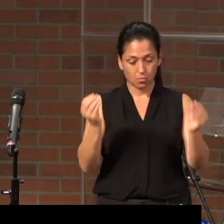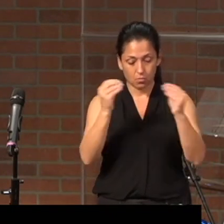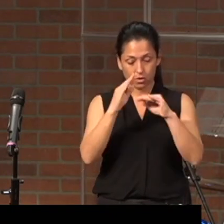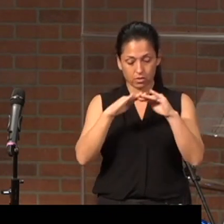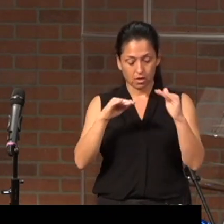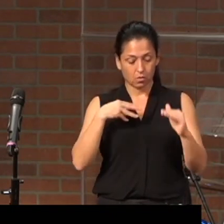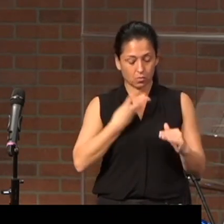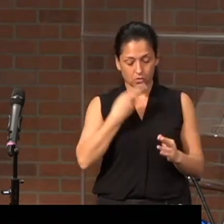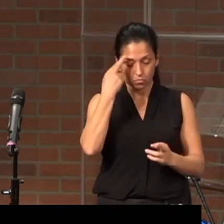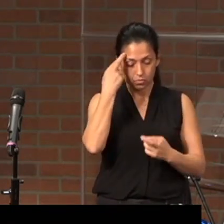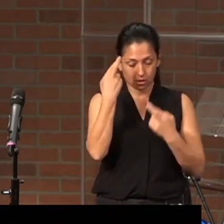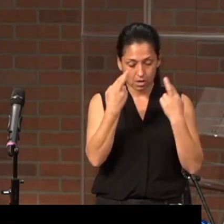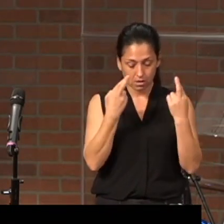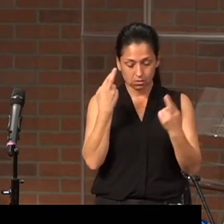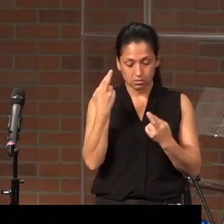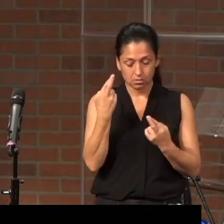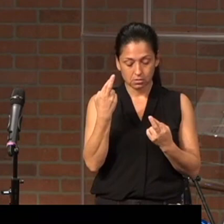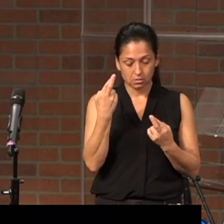we ever realize.